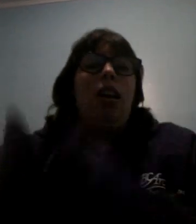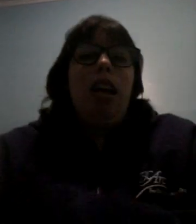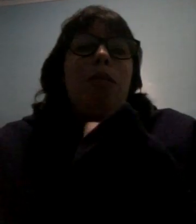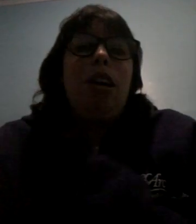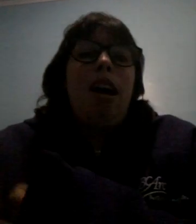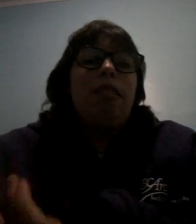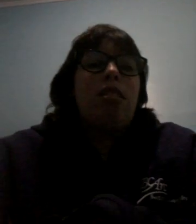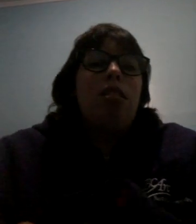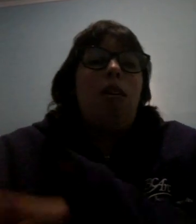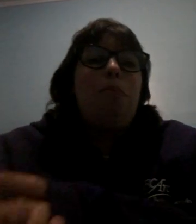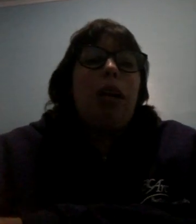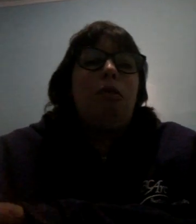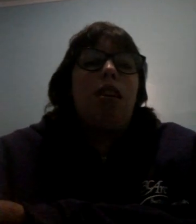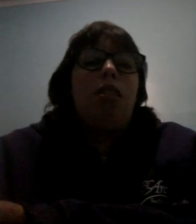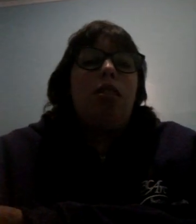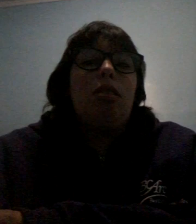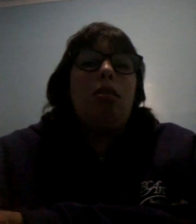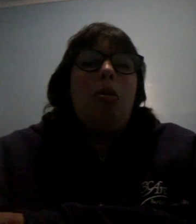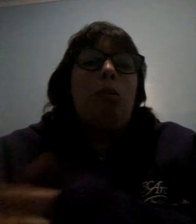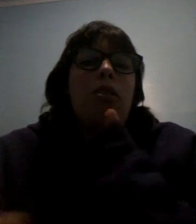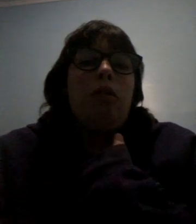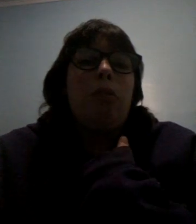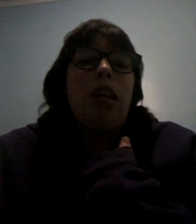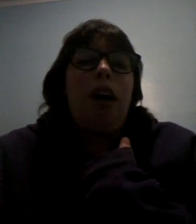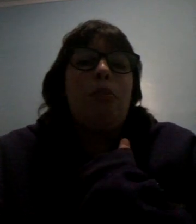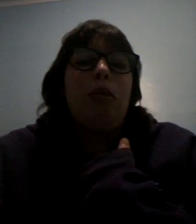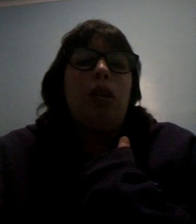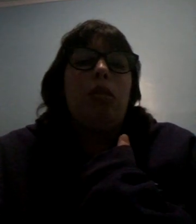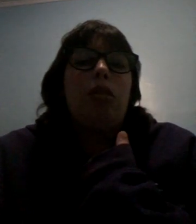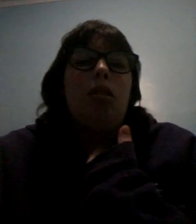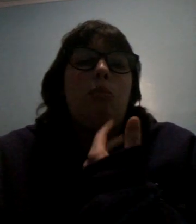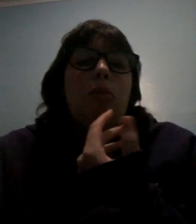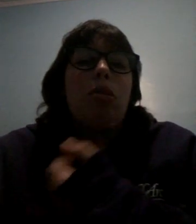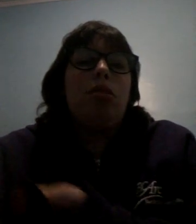everybody has their brain heart moments even me have brain heart moments